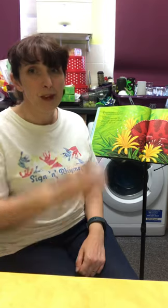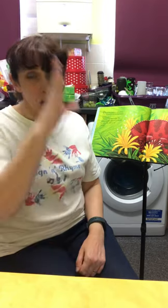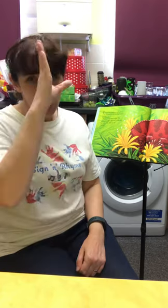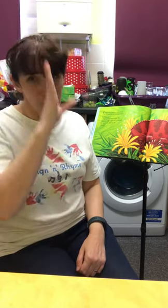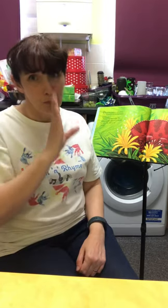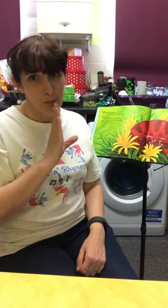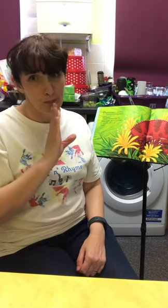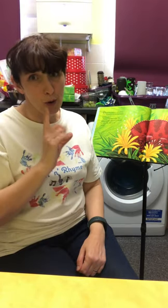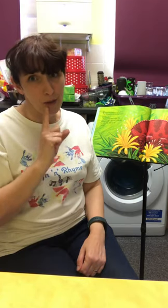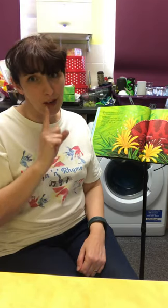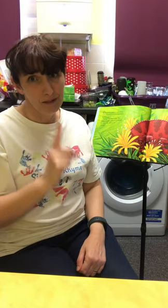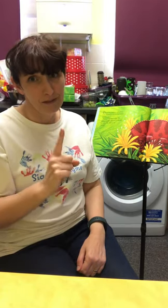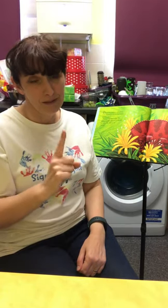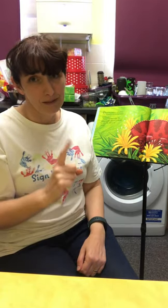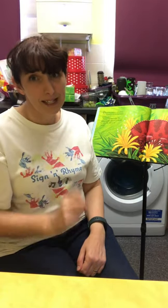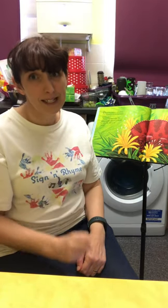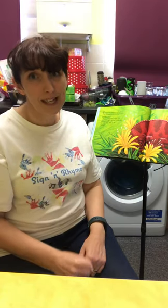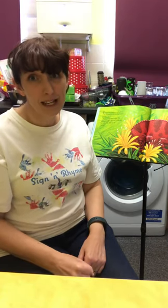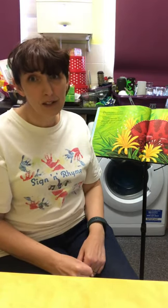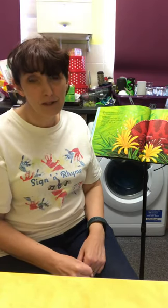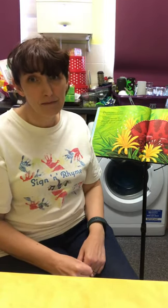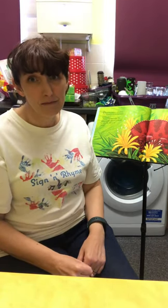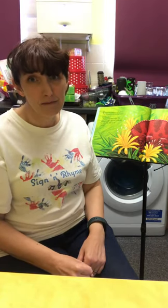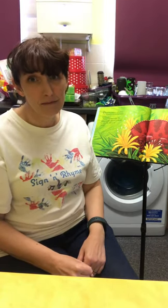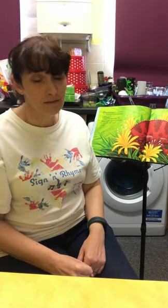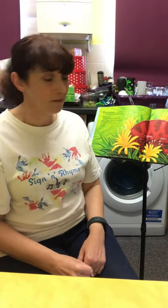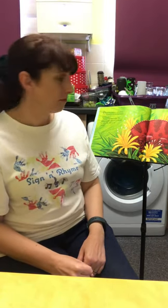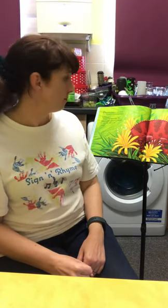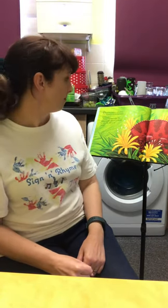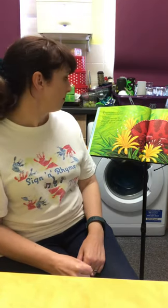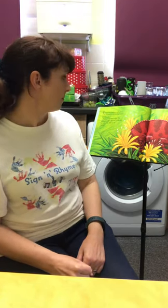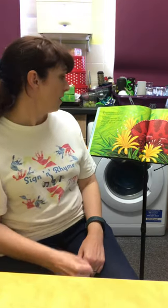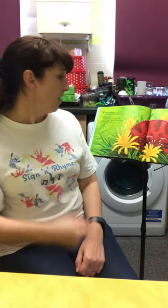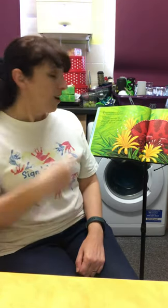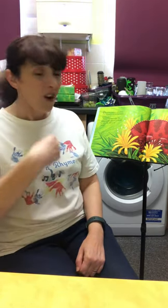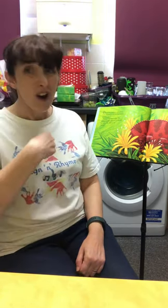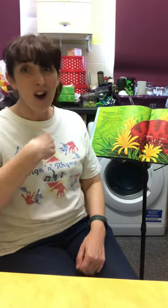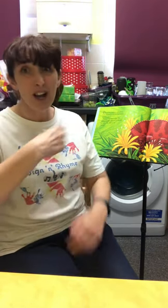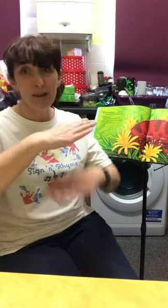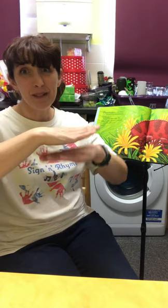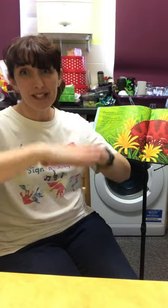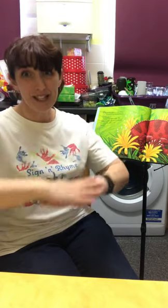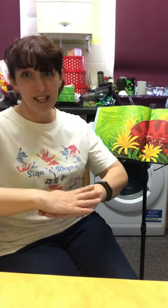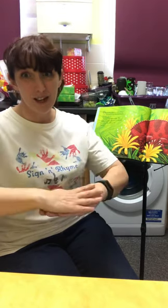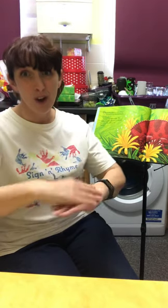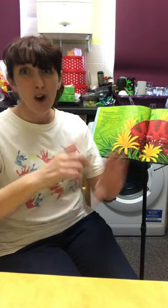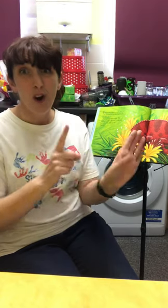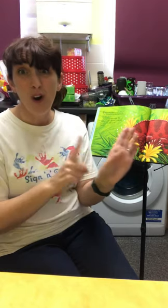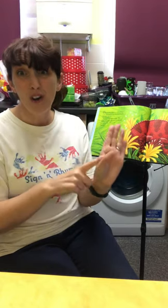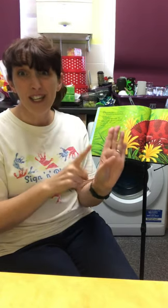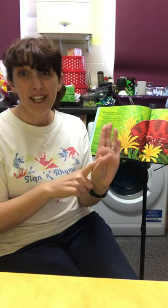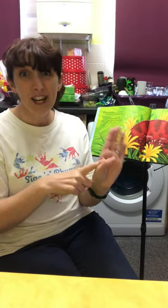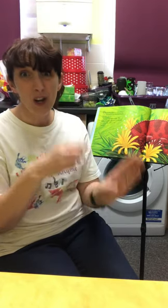Bother, he said. I'm sitting on yellow